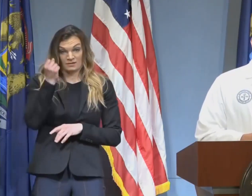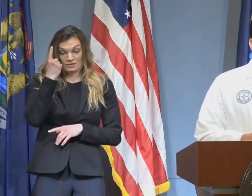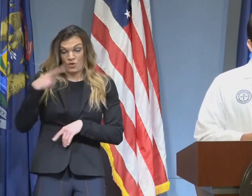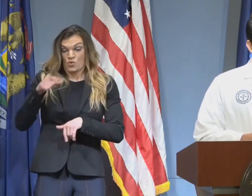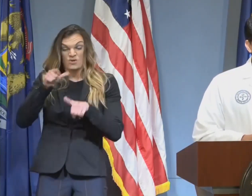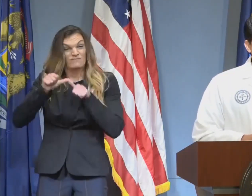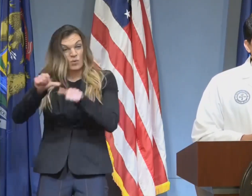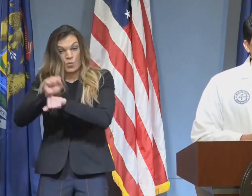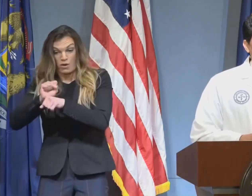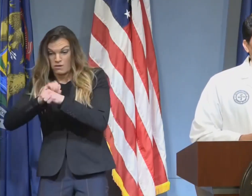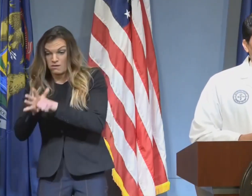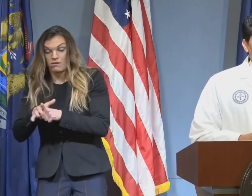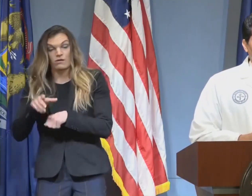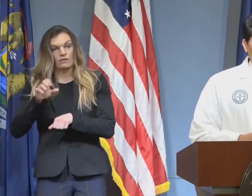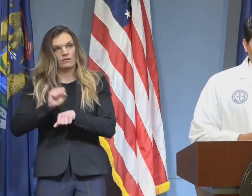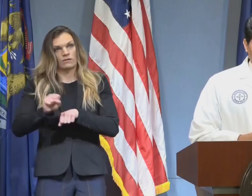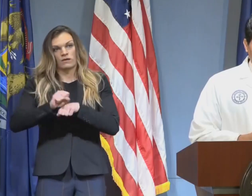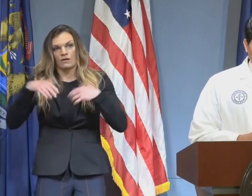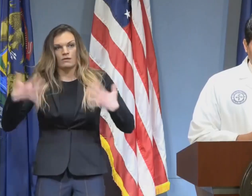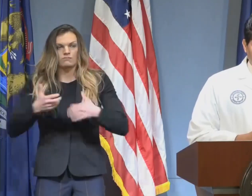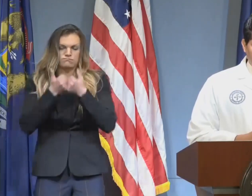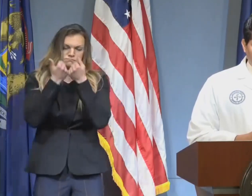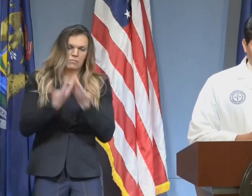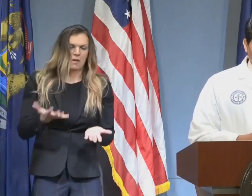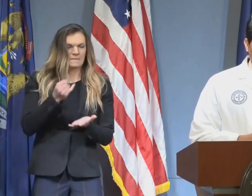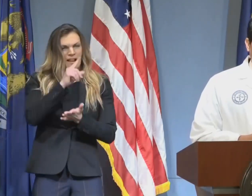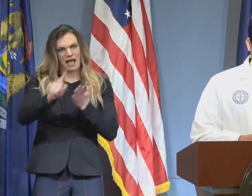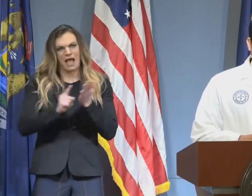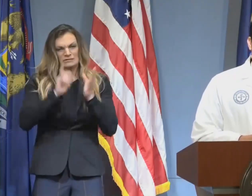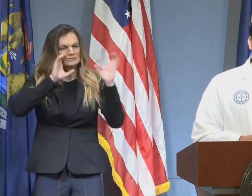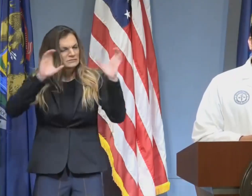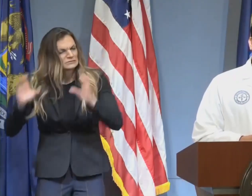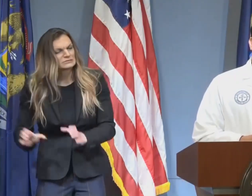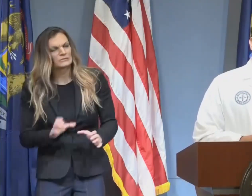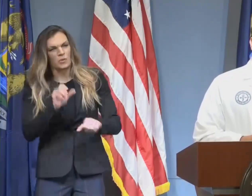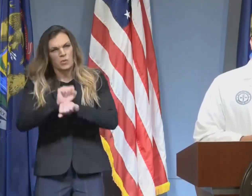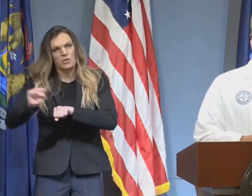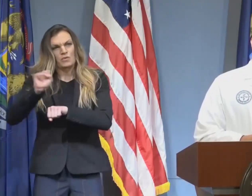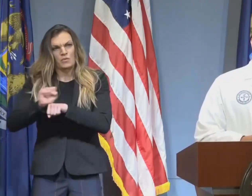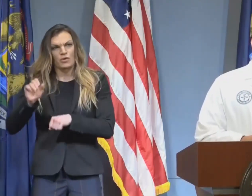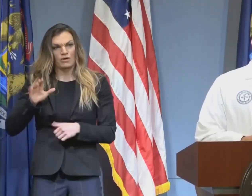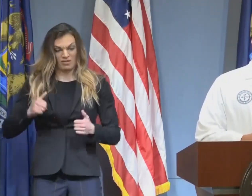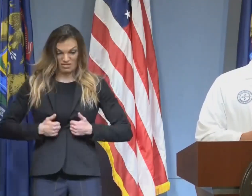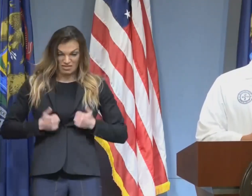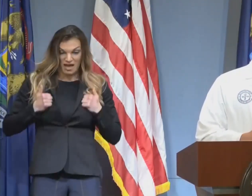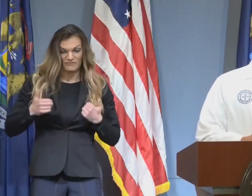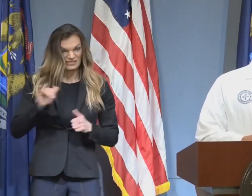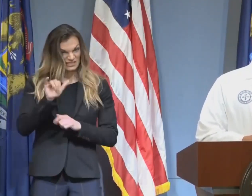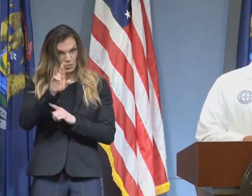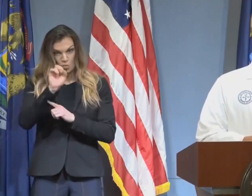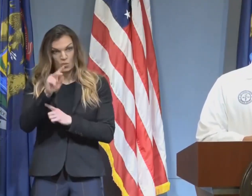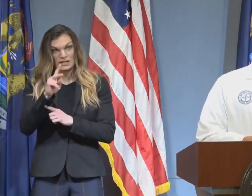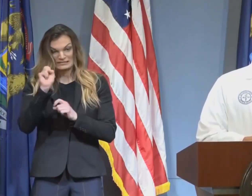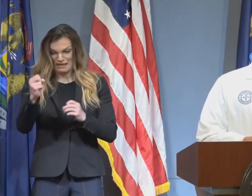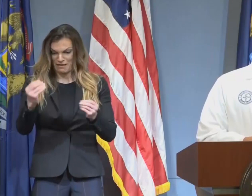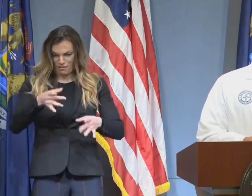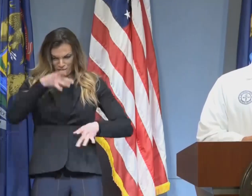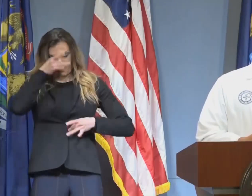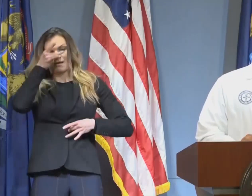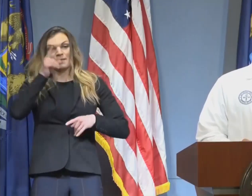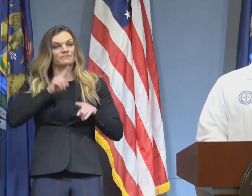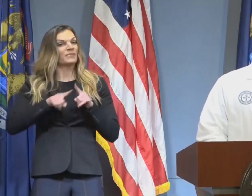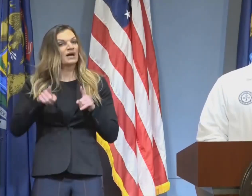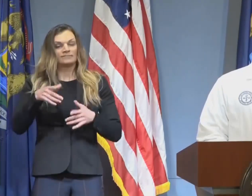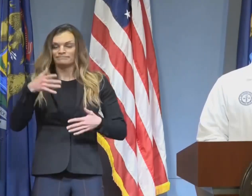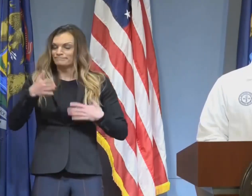and exhausting, with great risk to their own health and safety. Yet, they rose to meet these needs of